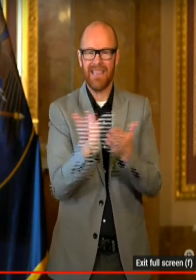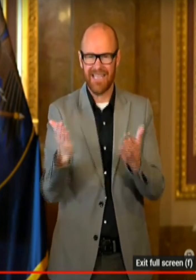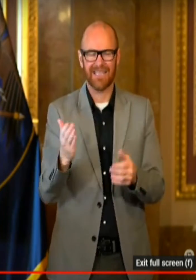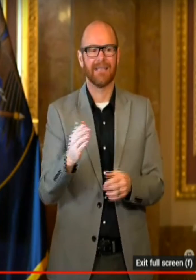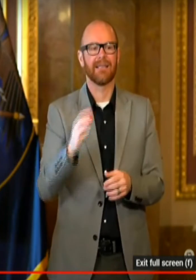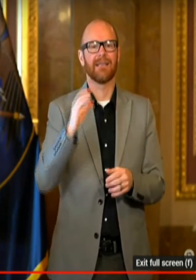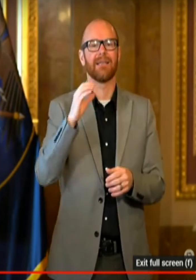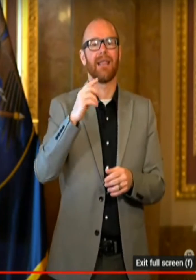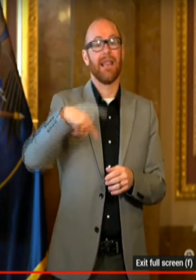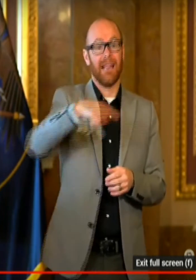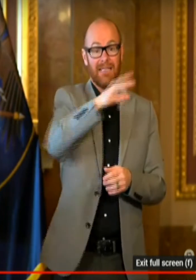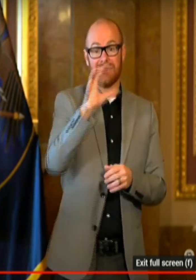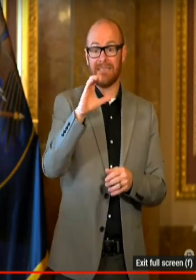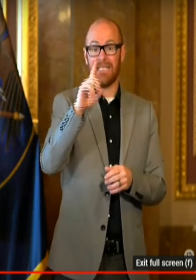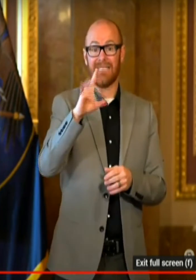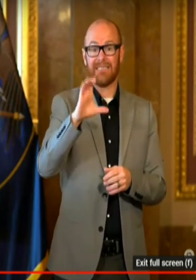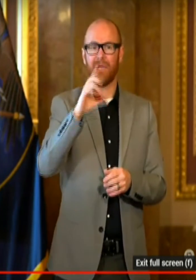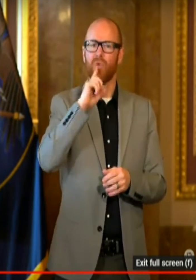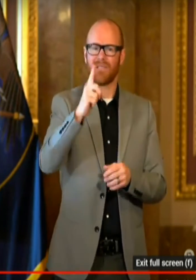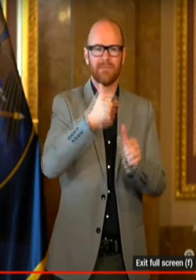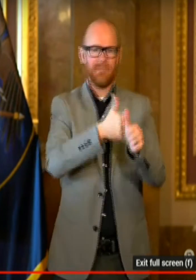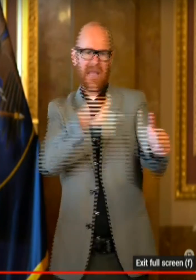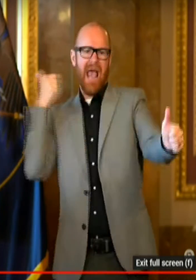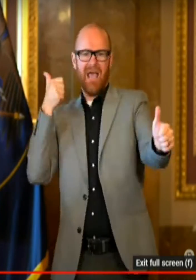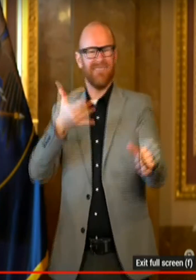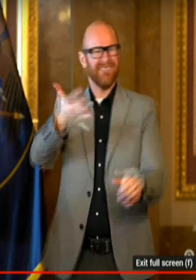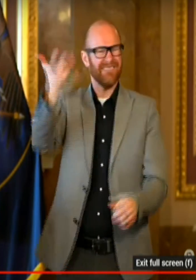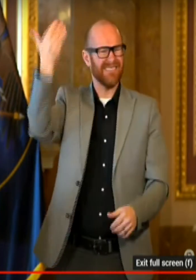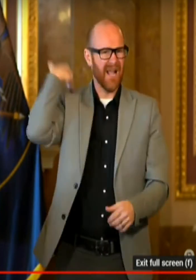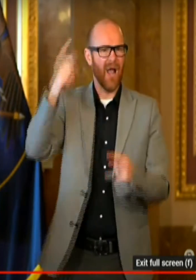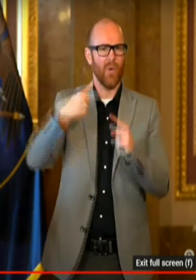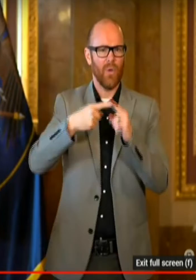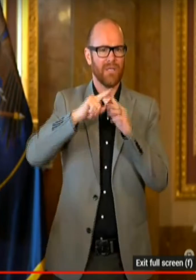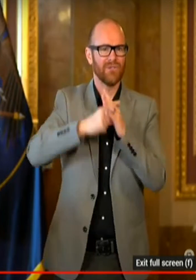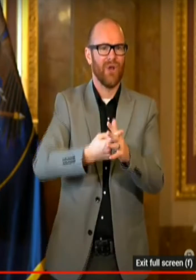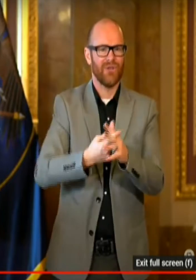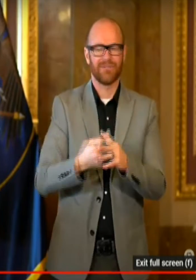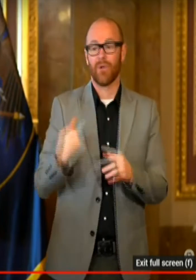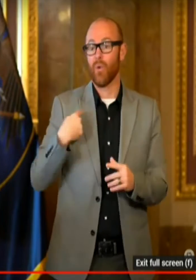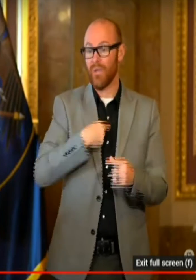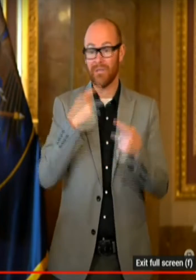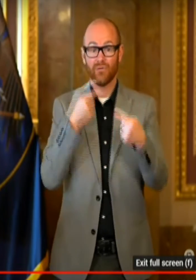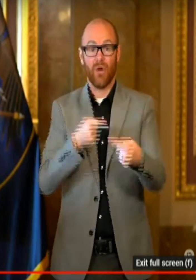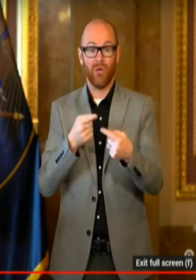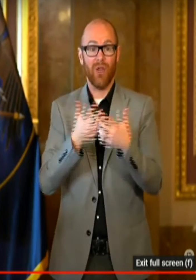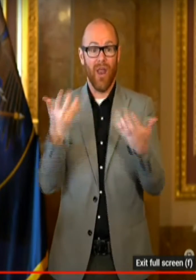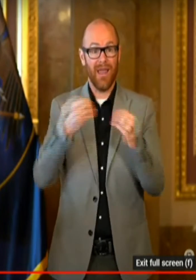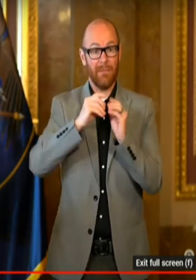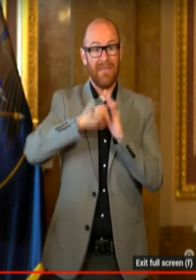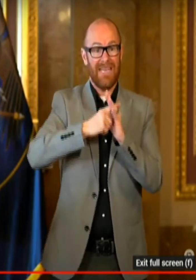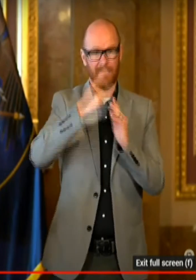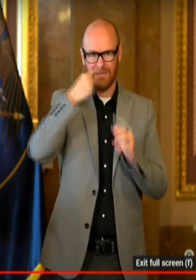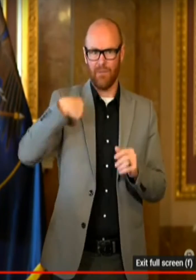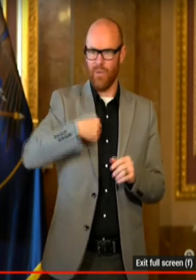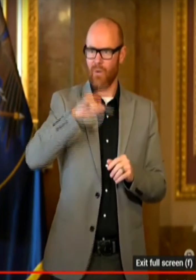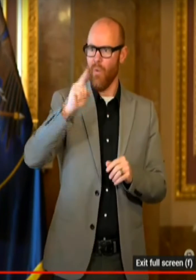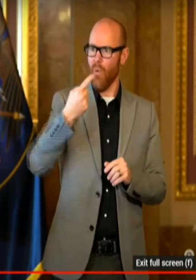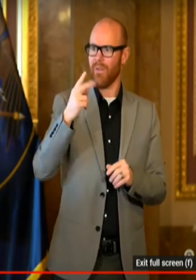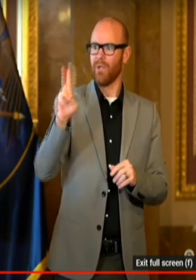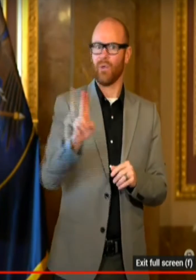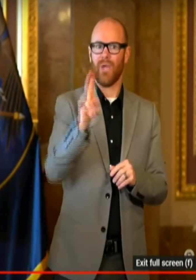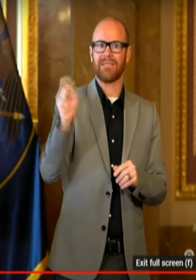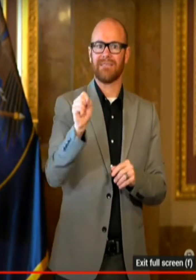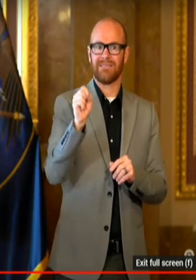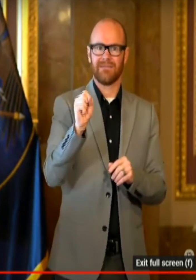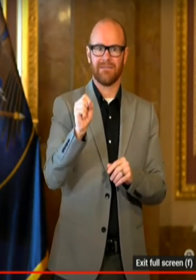They were behind the ball when this all started. You remember, we struggled so much early in this because we were the only nation on Earth that didn't